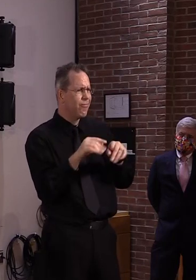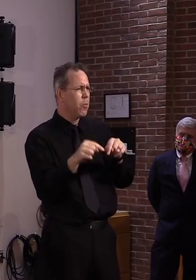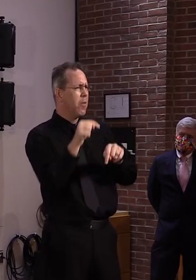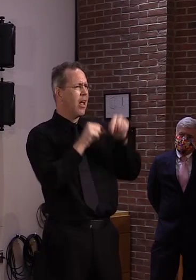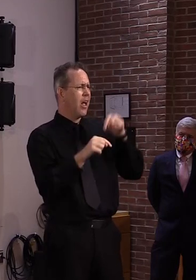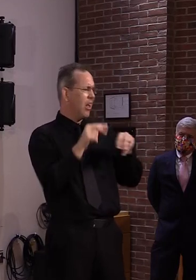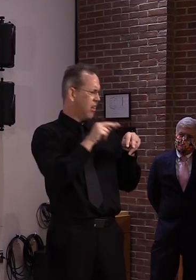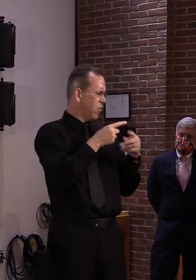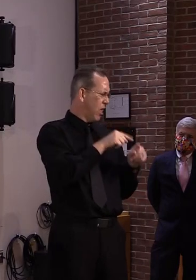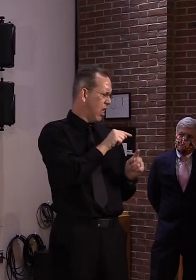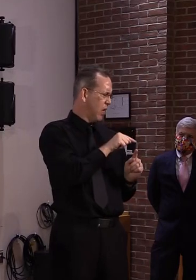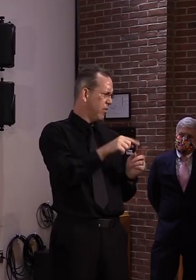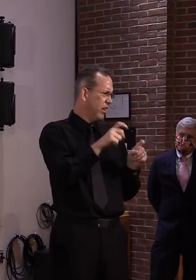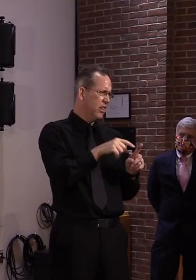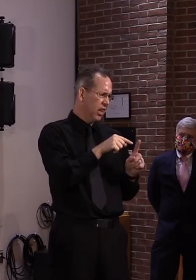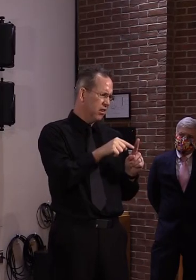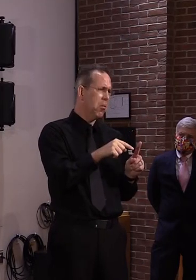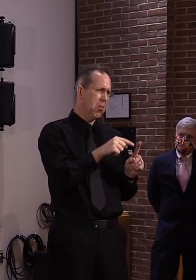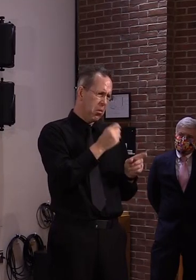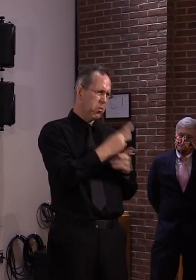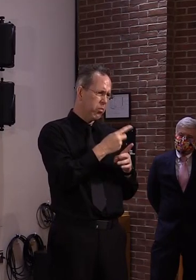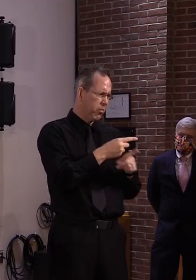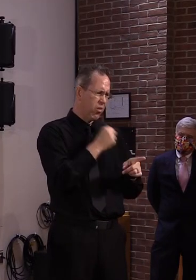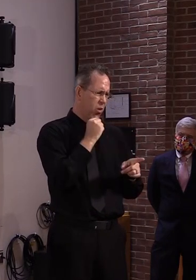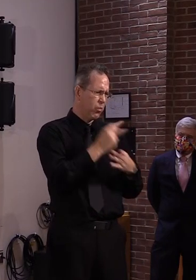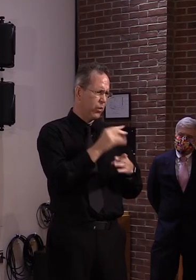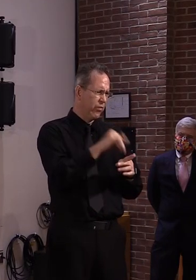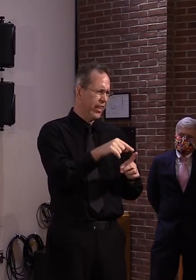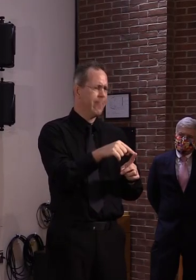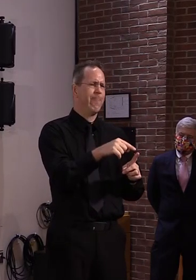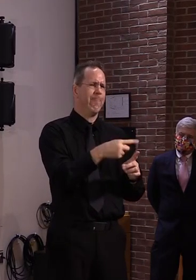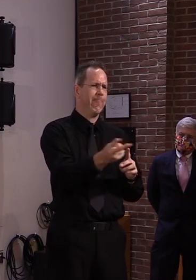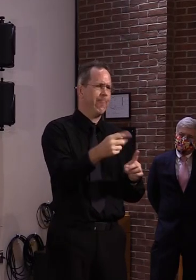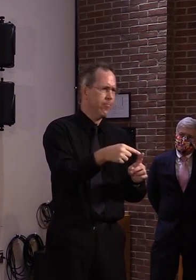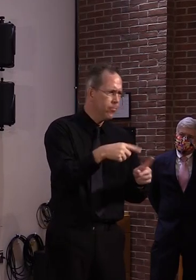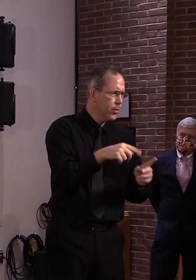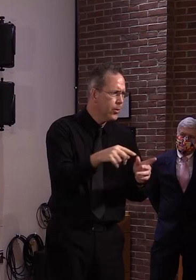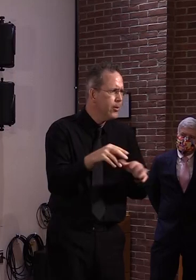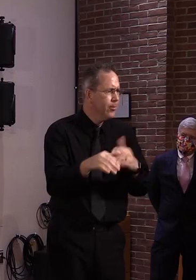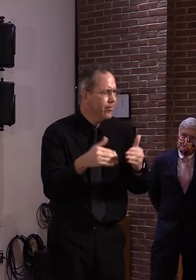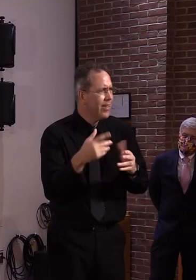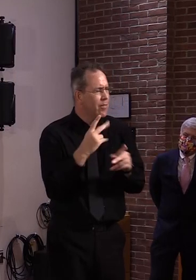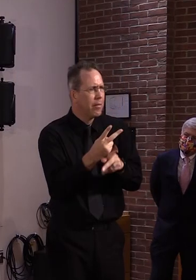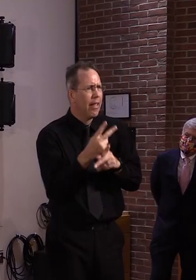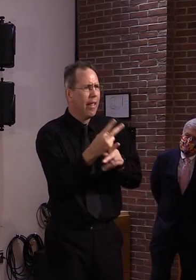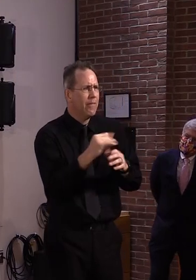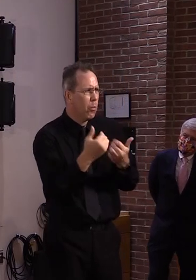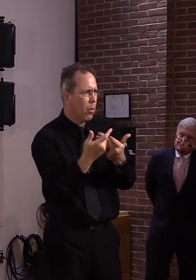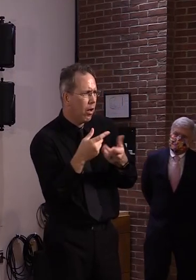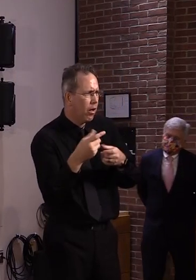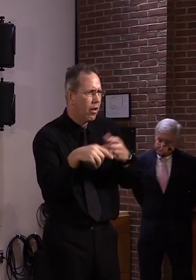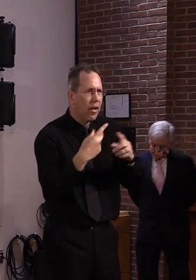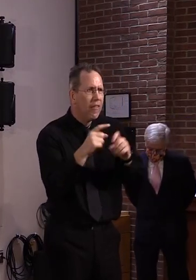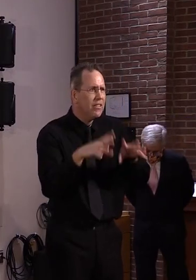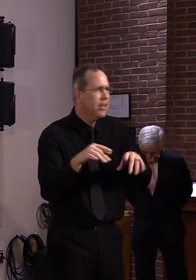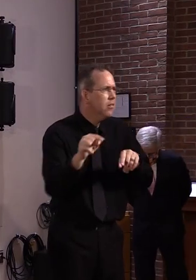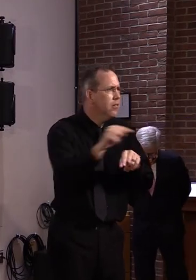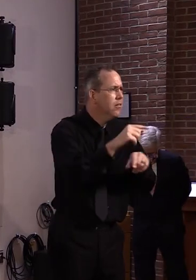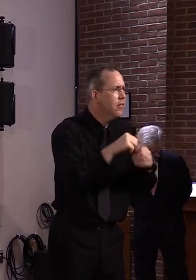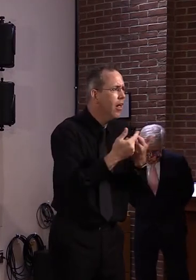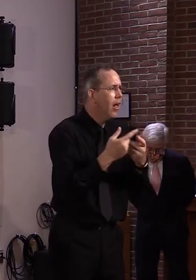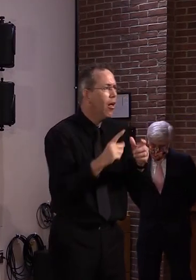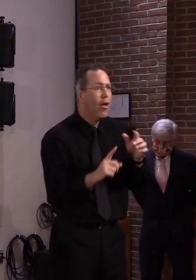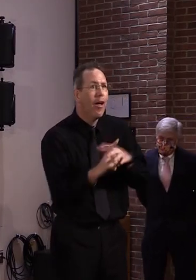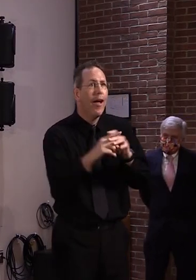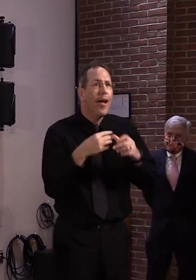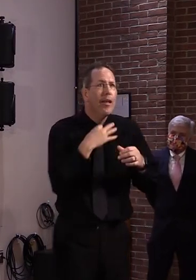that criteria. So we have to be very careful, not just take something because it happens to be out there and available and marketed